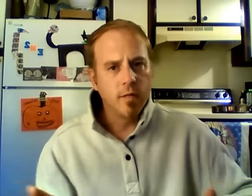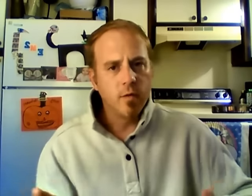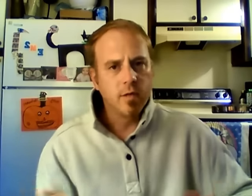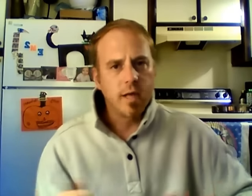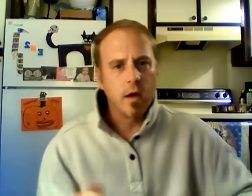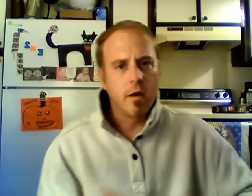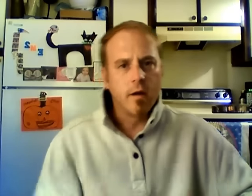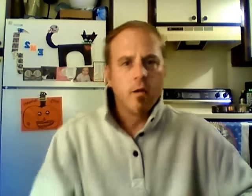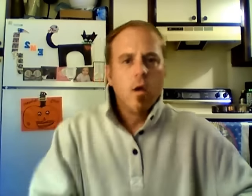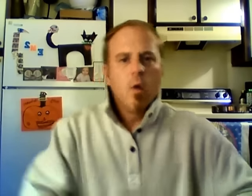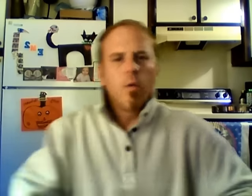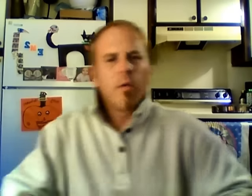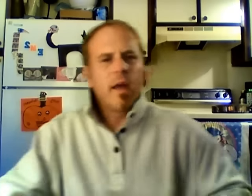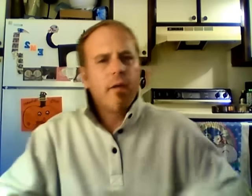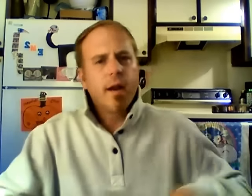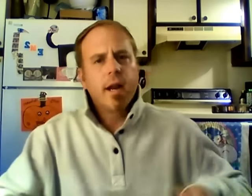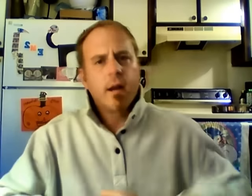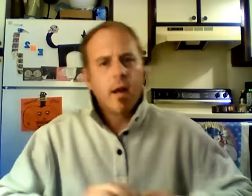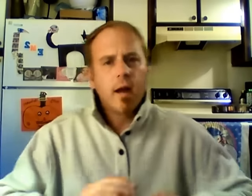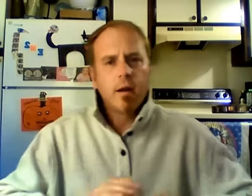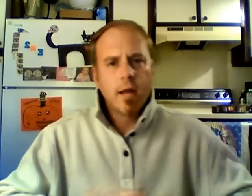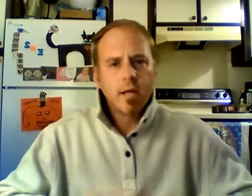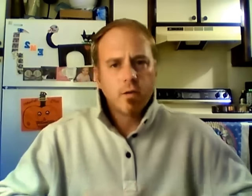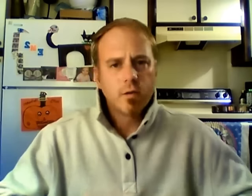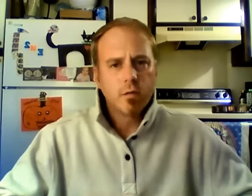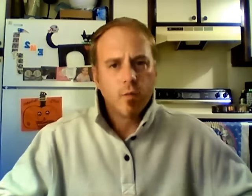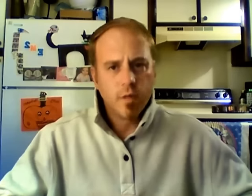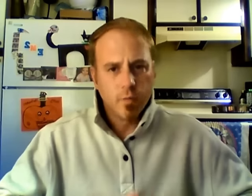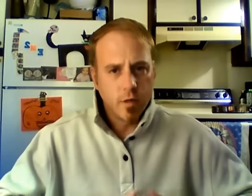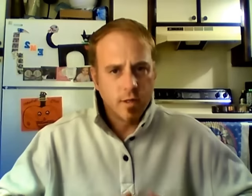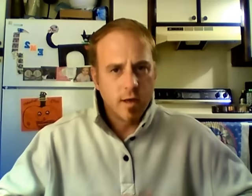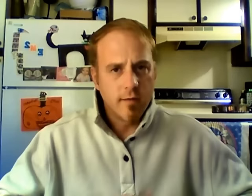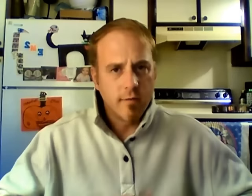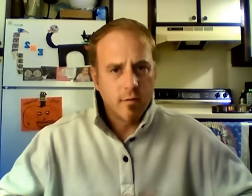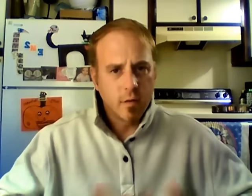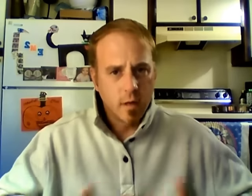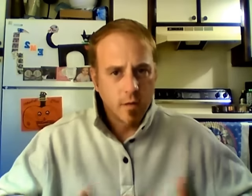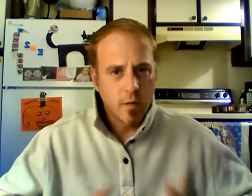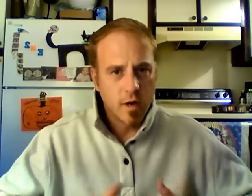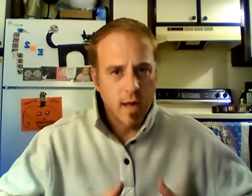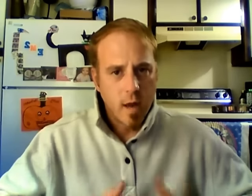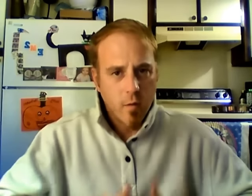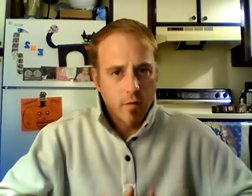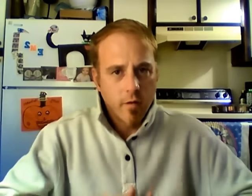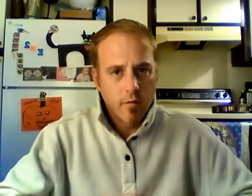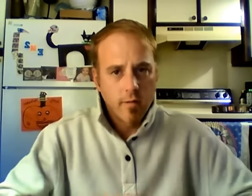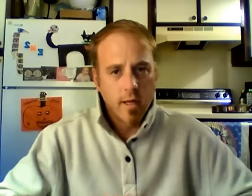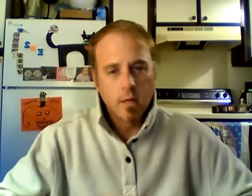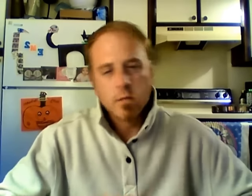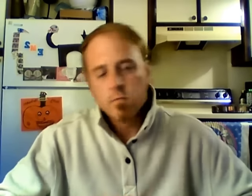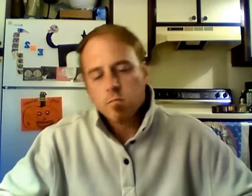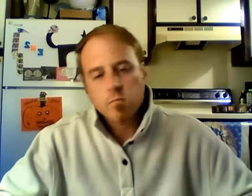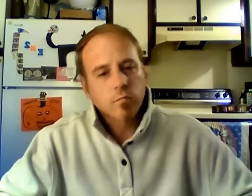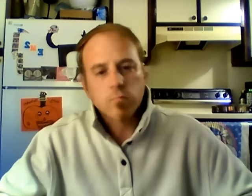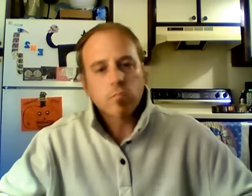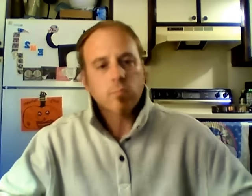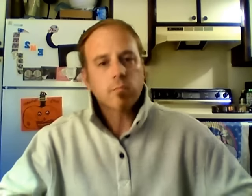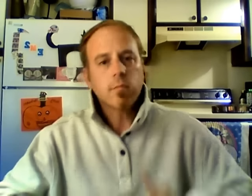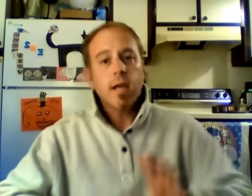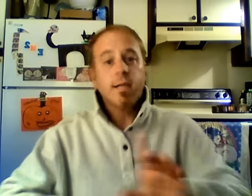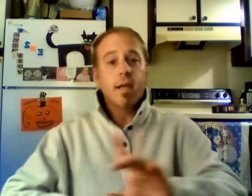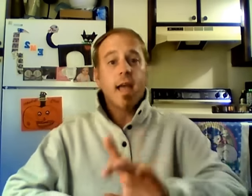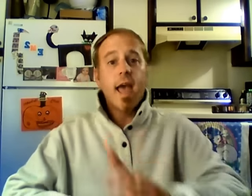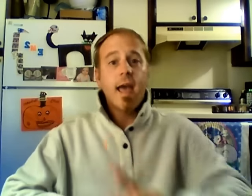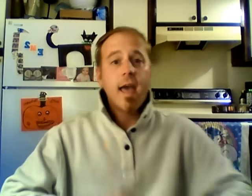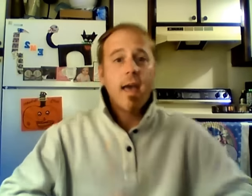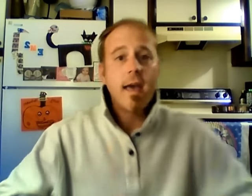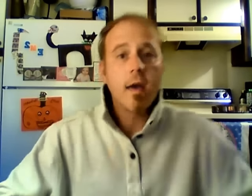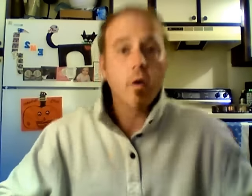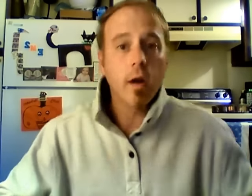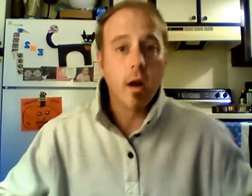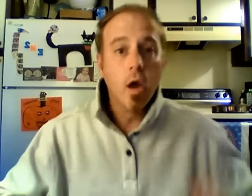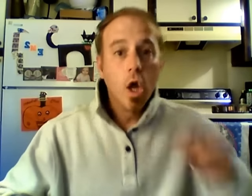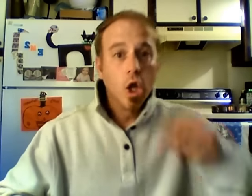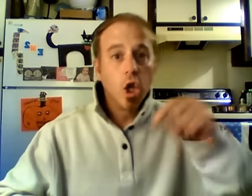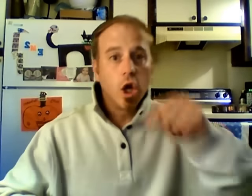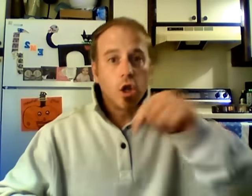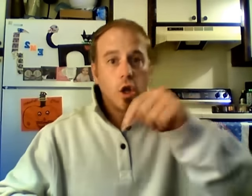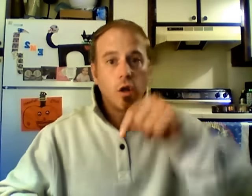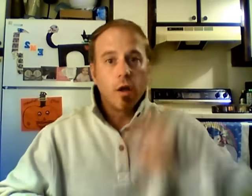the Ouija boards out and we were getting ready to kind of like do some Ouija board stuff and communicate with other beings. He's like, hey, hey, hey, hold on. Look, look,